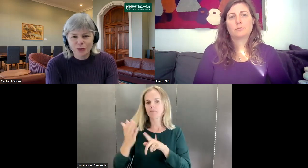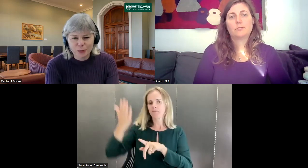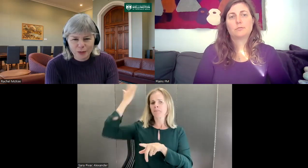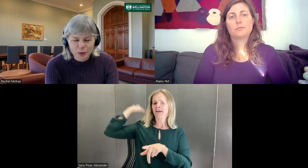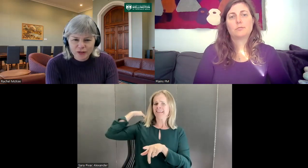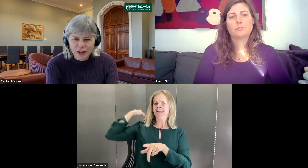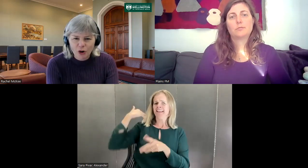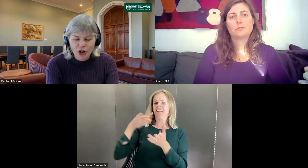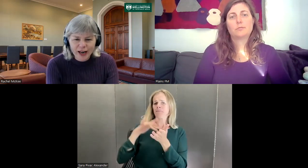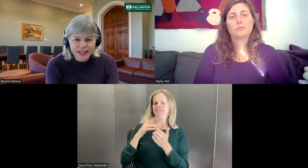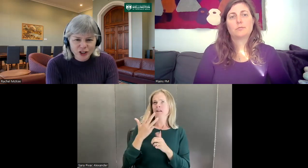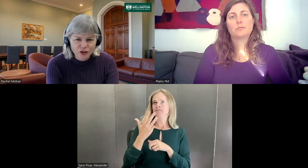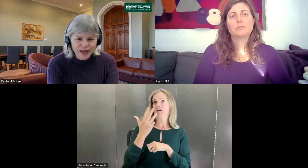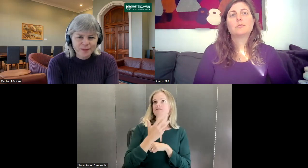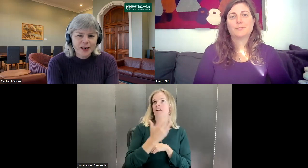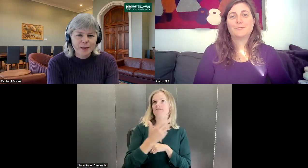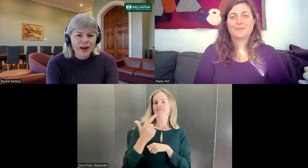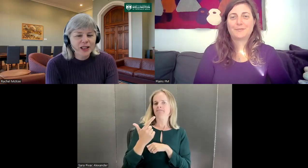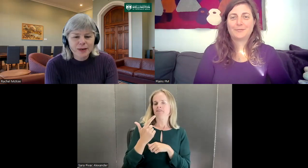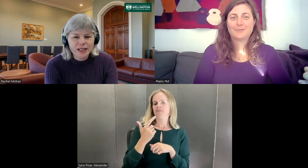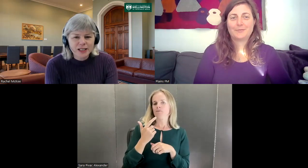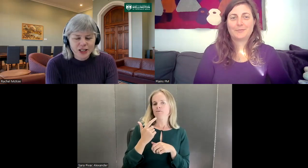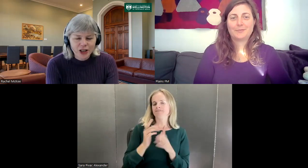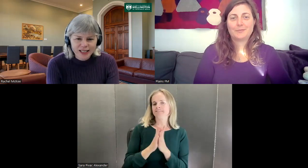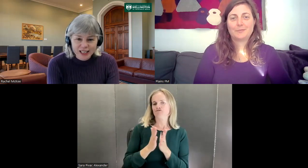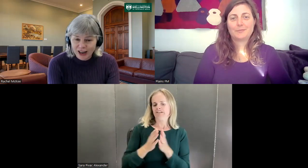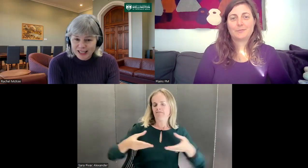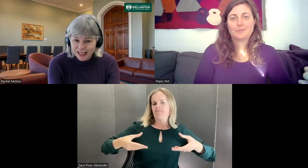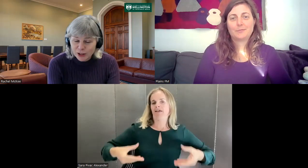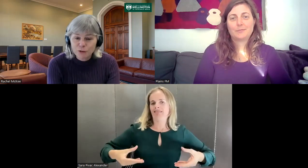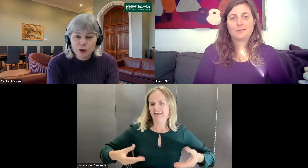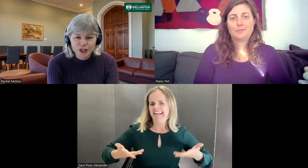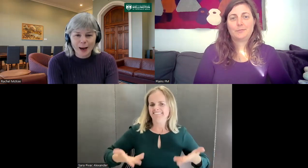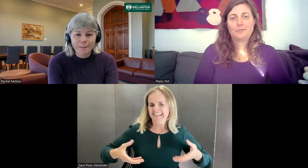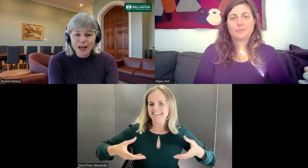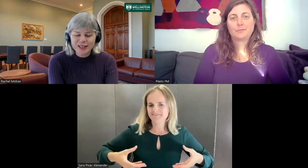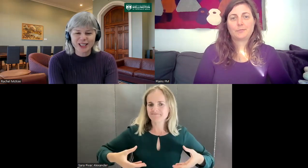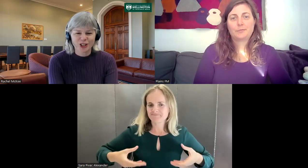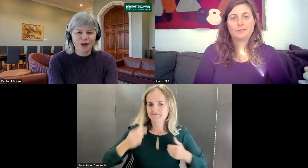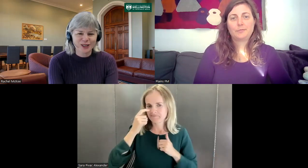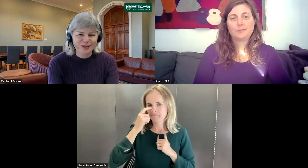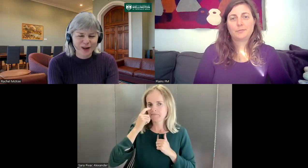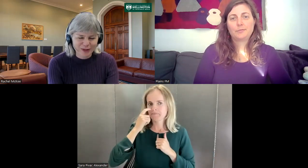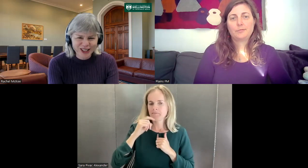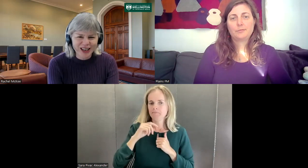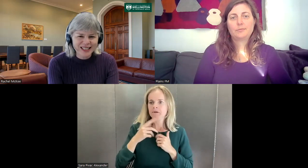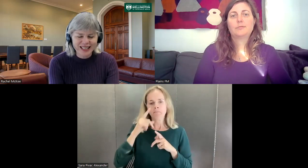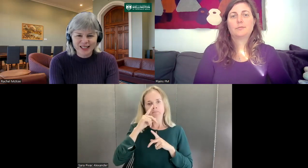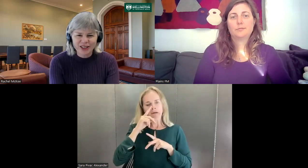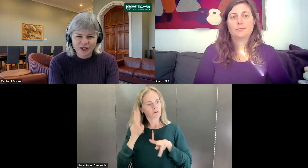you're probably aware of the online dictionary. Back in the mid-1990s, the first paper dictionary was published in 1997, a great